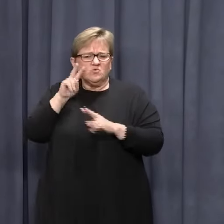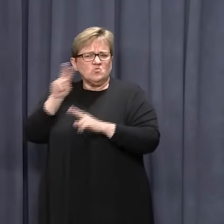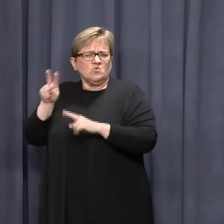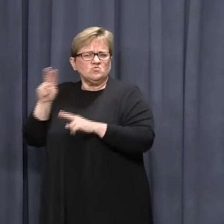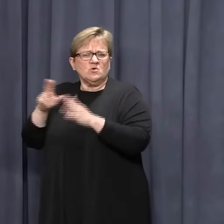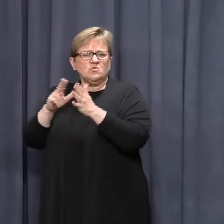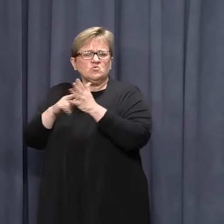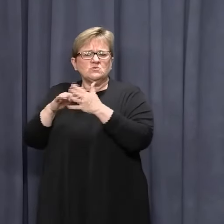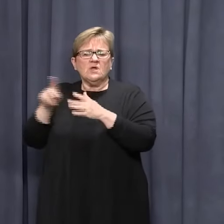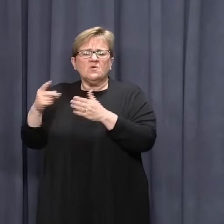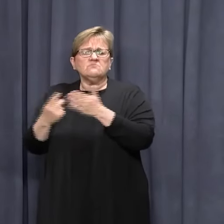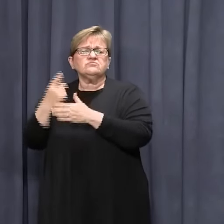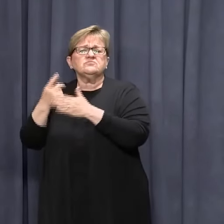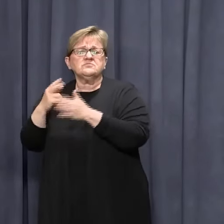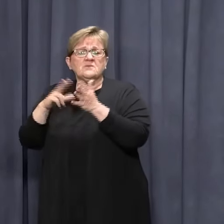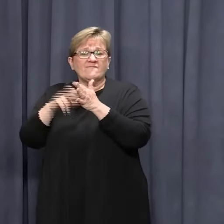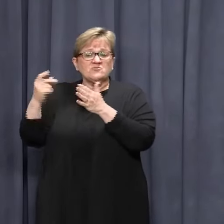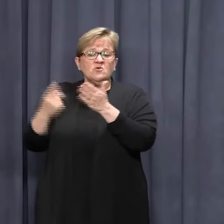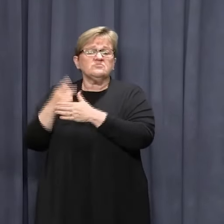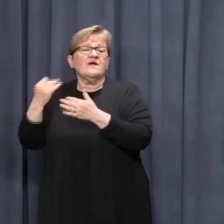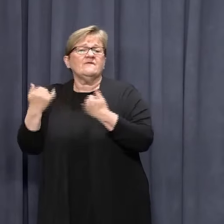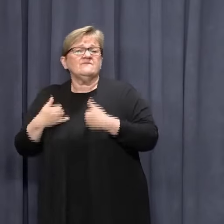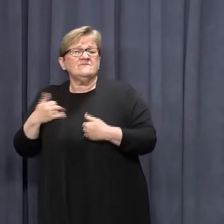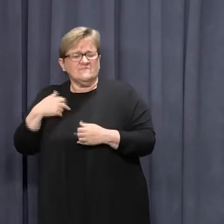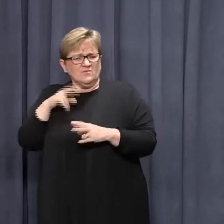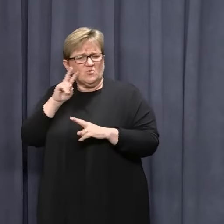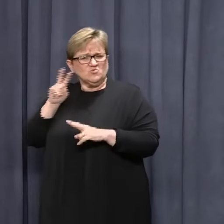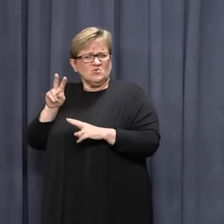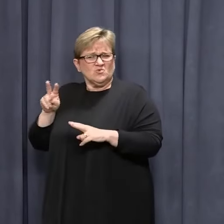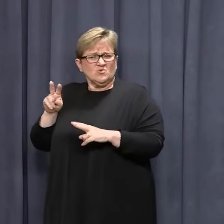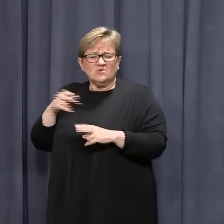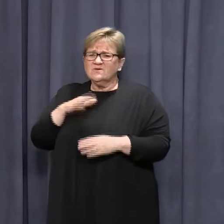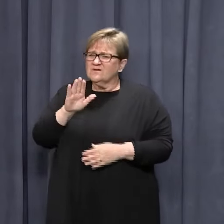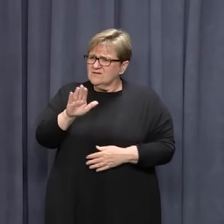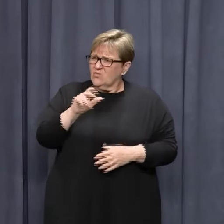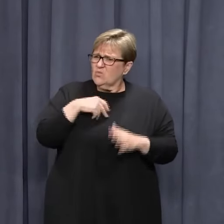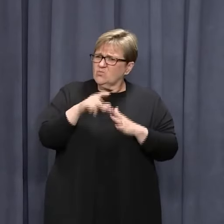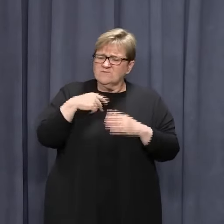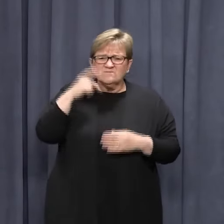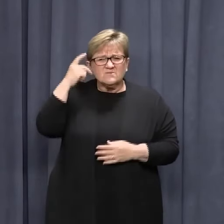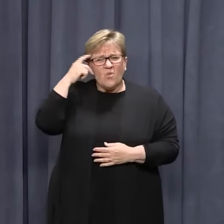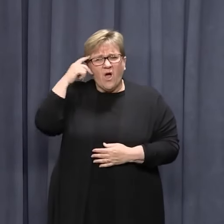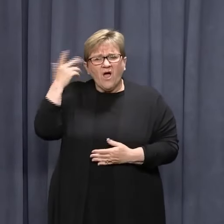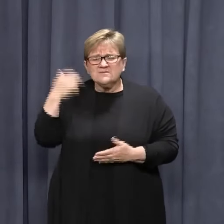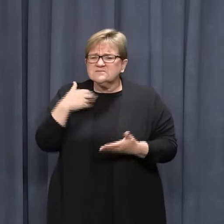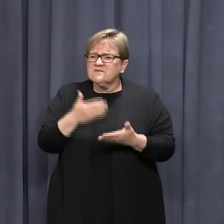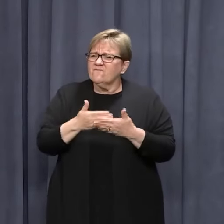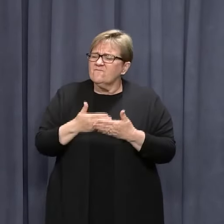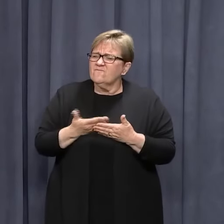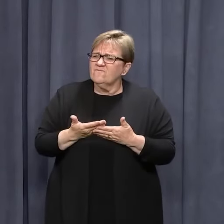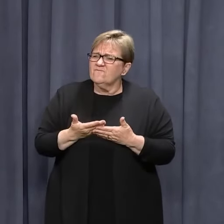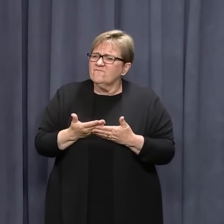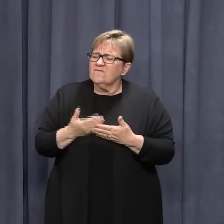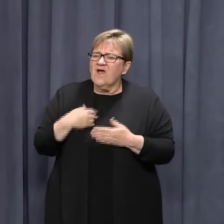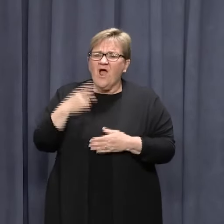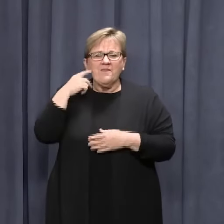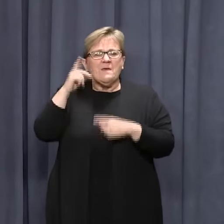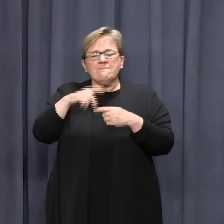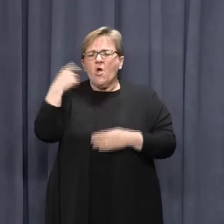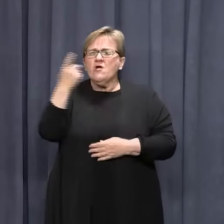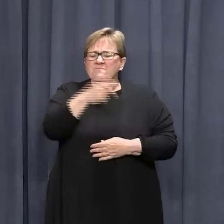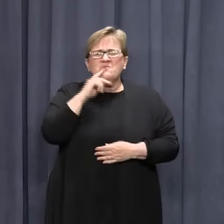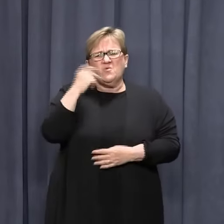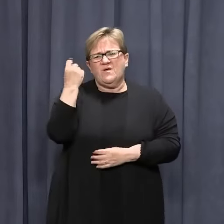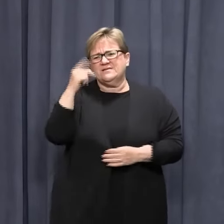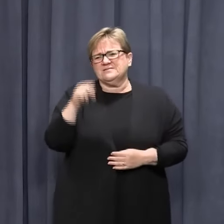in New South Wales or Victoria over that period. So I think what we've done was very wise and very safe. And I think the vast majority of